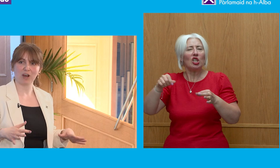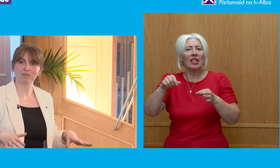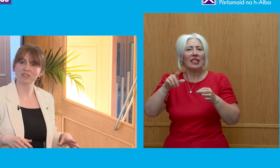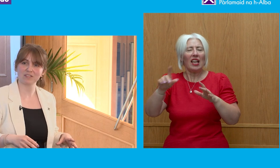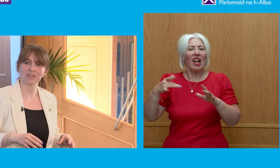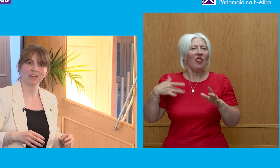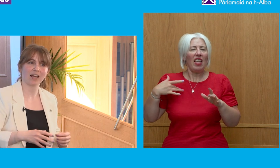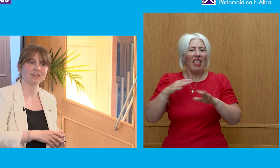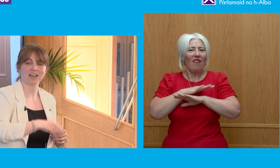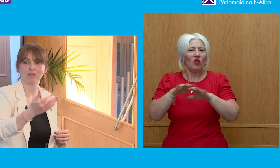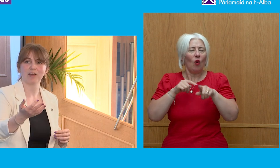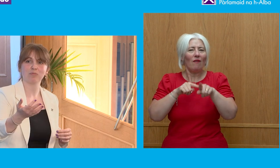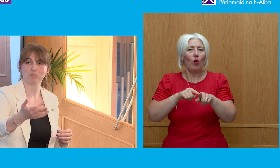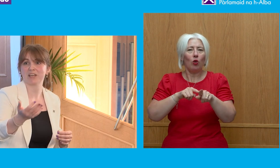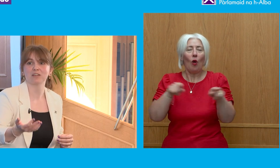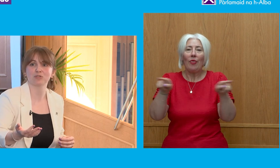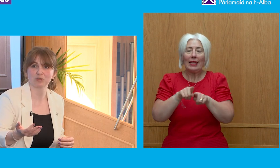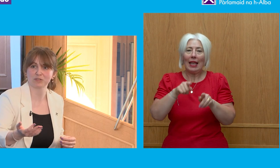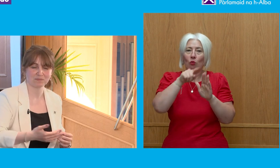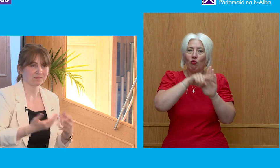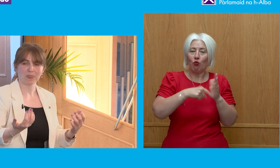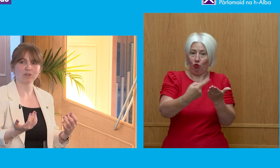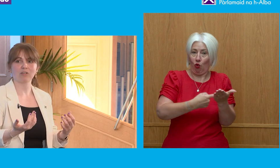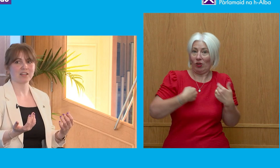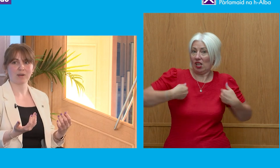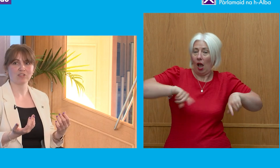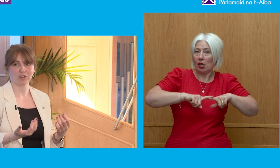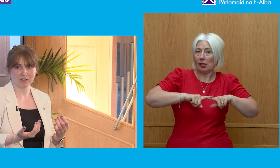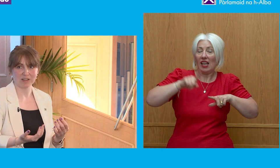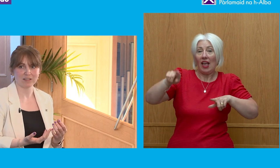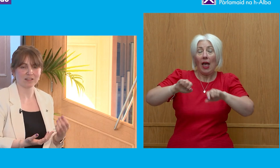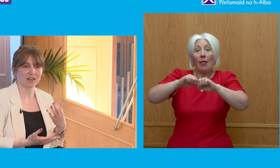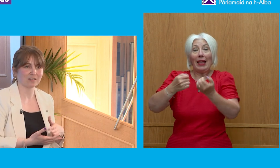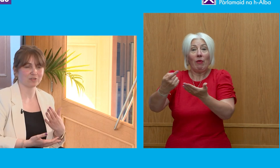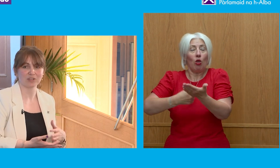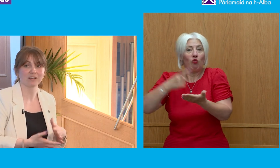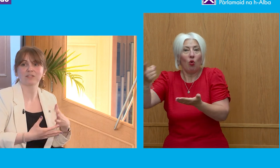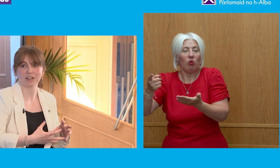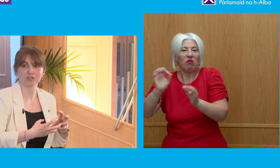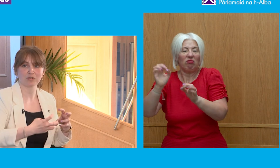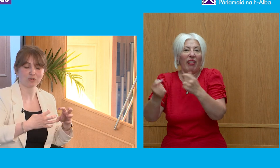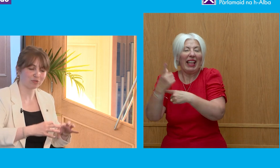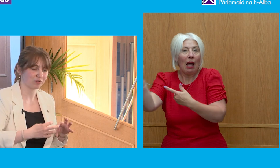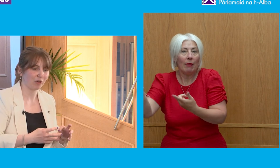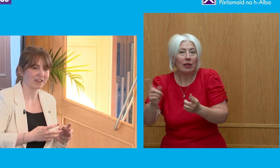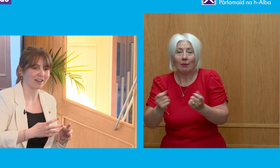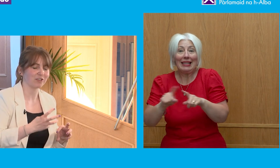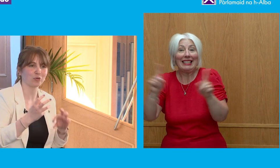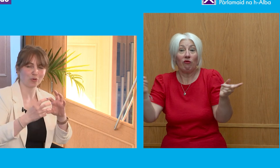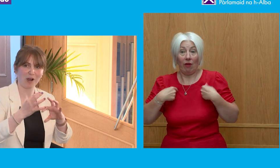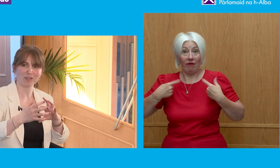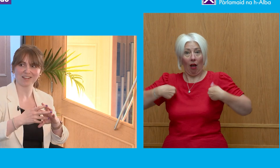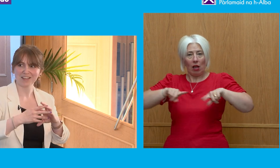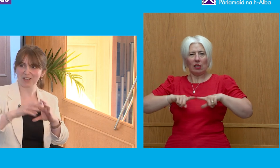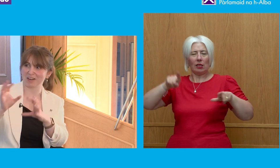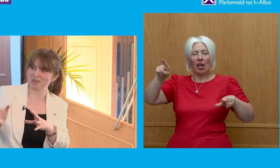your average citizen and they get away with breaking those rules without any major consequences. And that is such a crucial point. And I